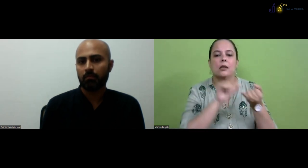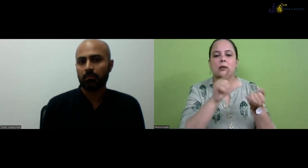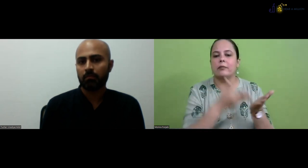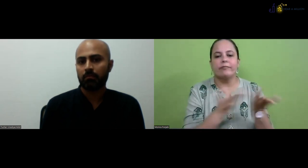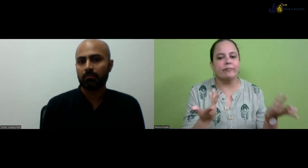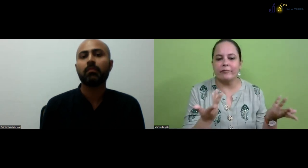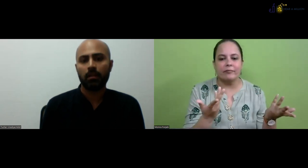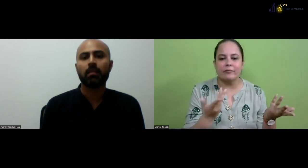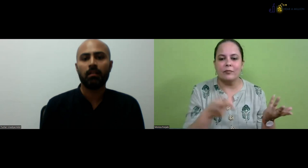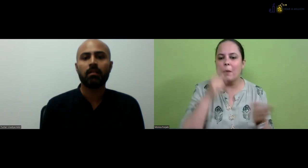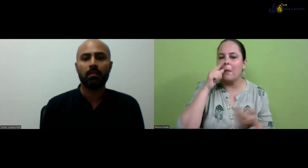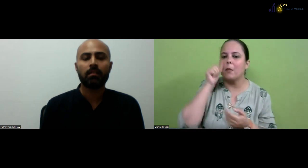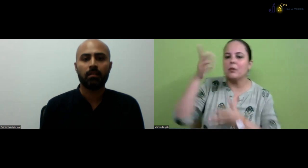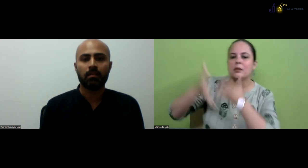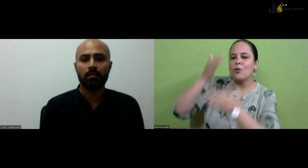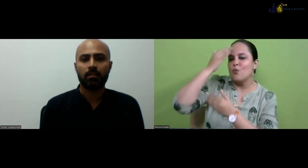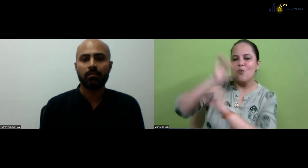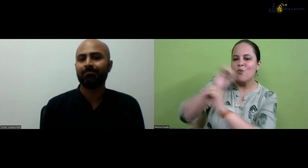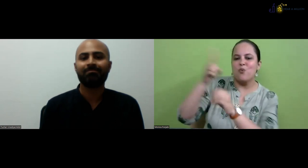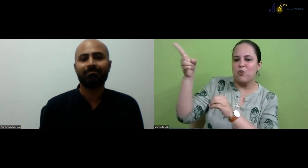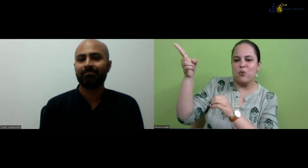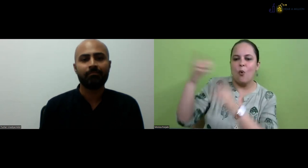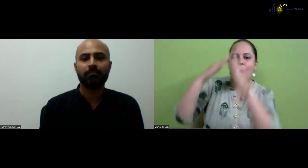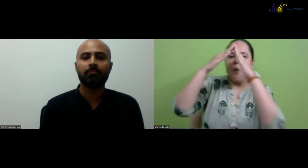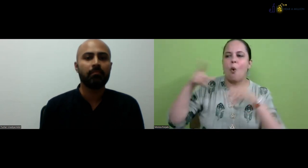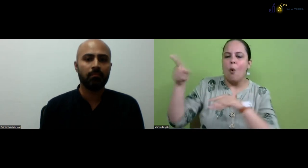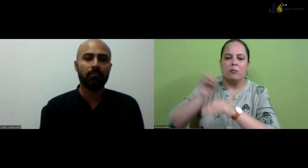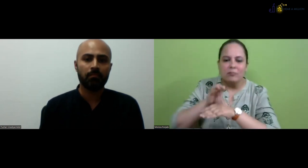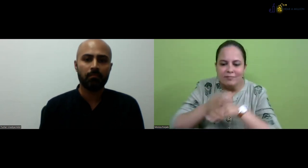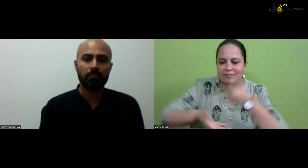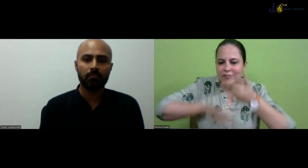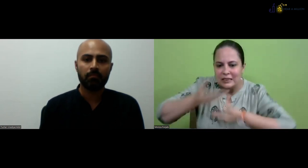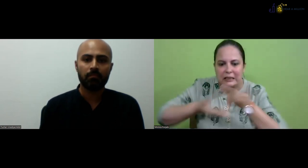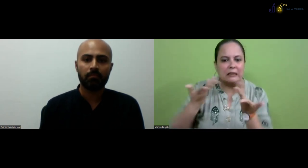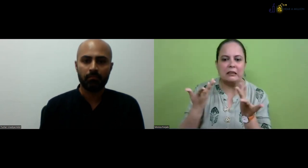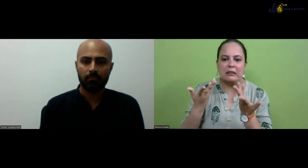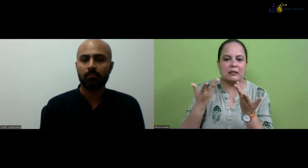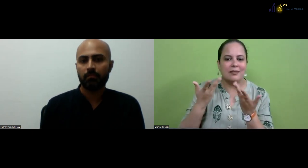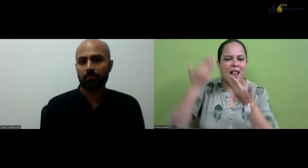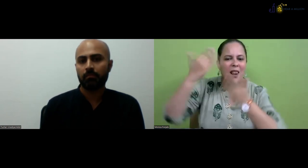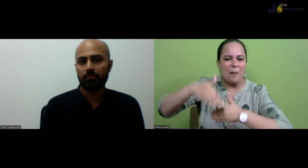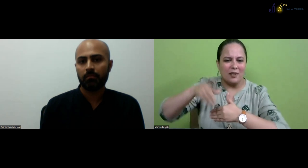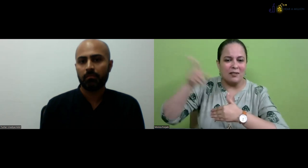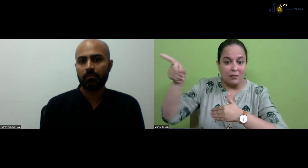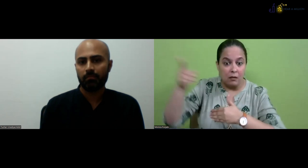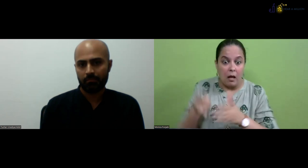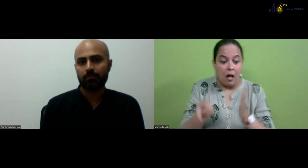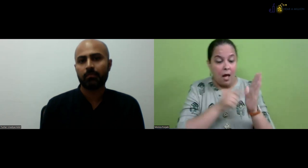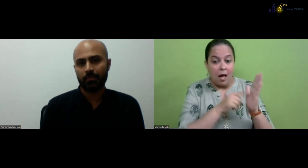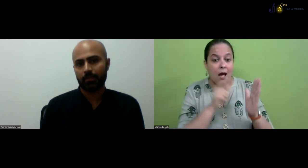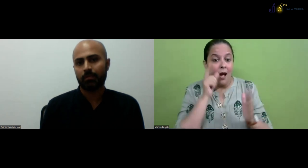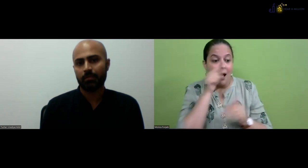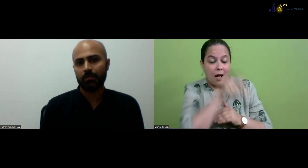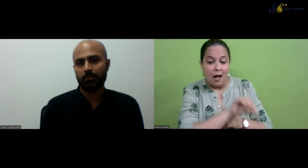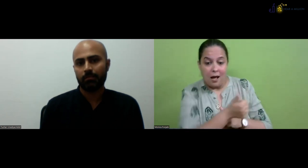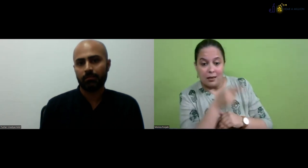learning well or not. They can see, an ISL is not there in report. And also parents are not aware about the ISL. They can't teach them.